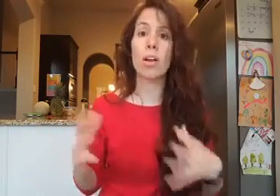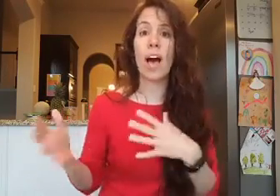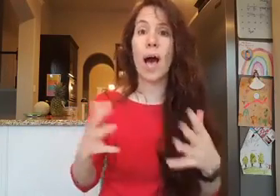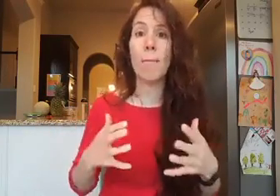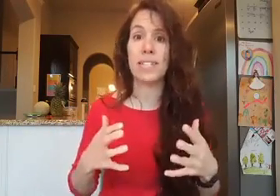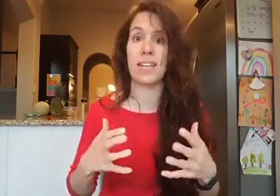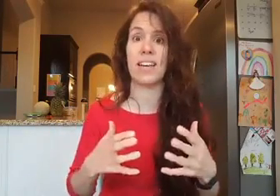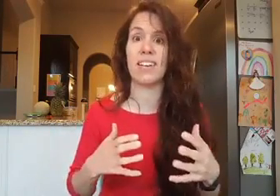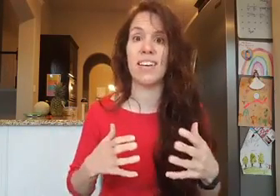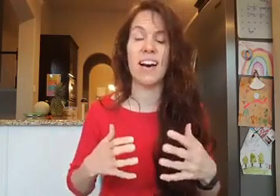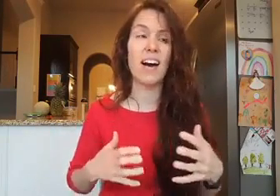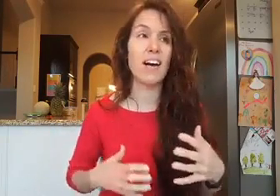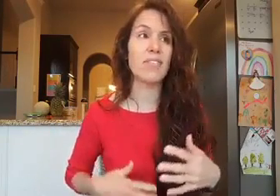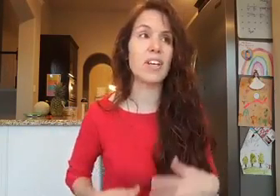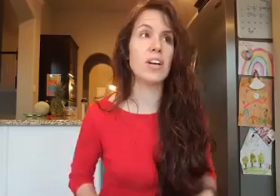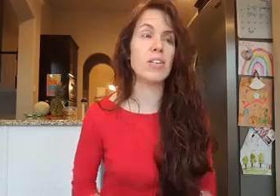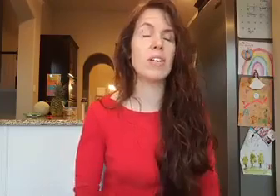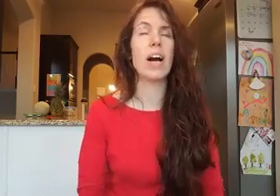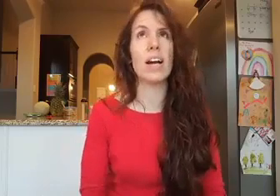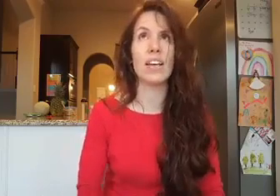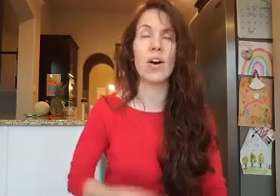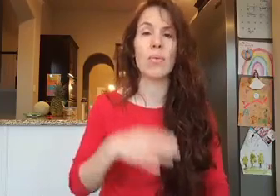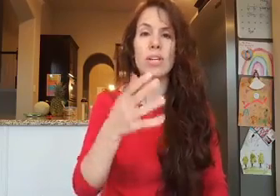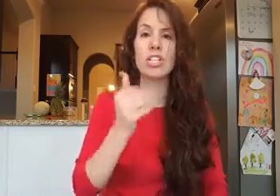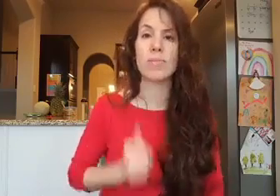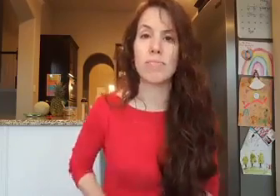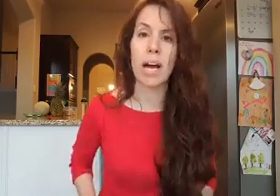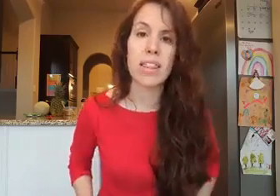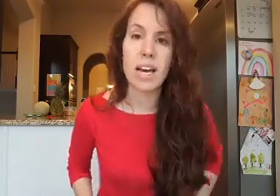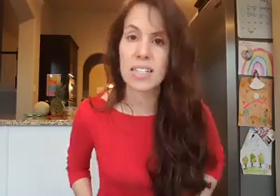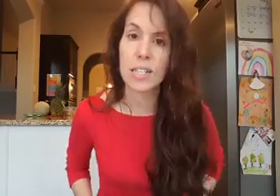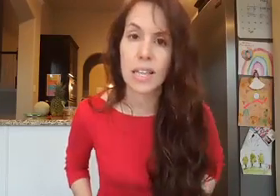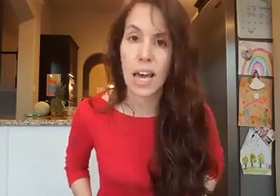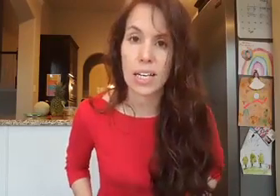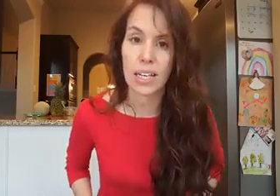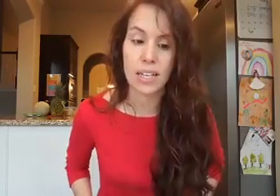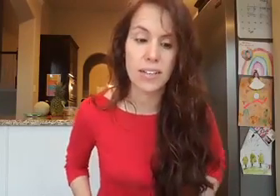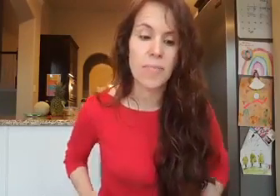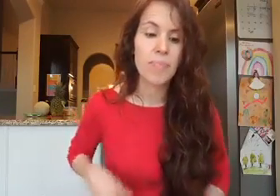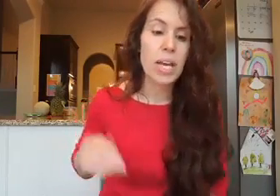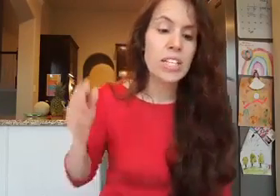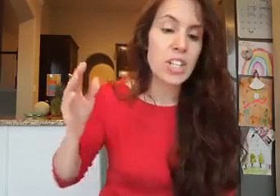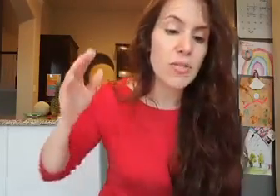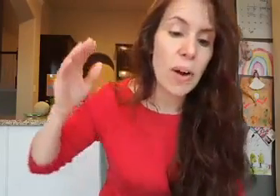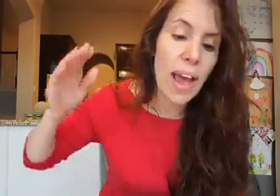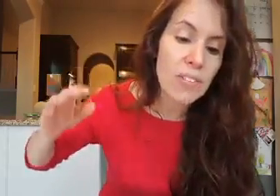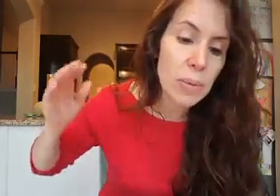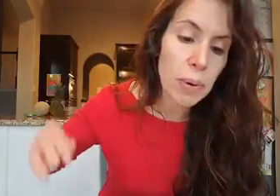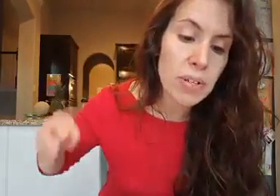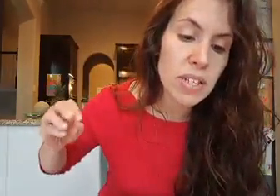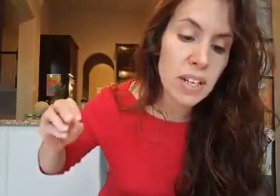the opposite of, you know, God, you know, I wish my thighs looked that good. So for every person